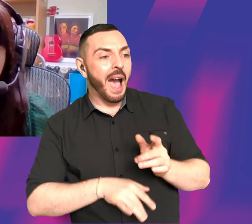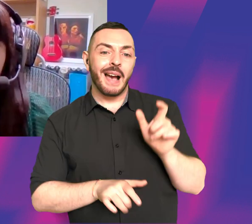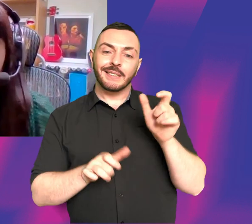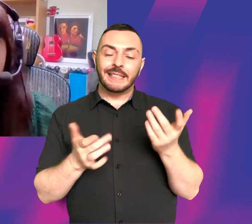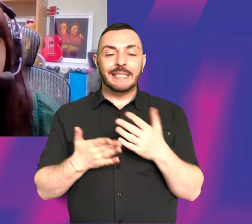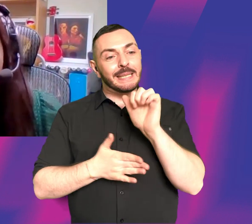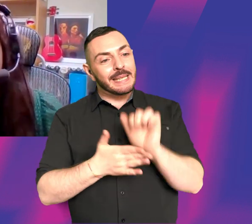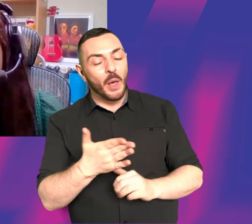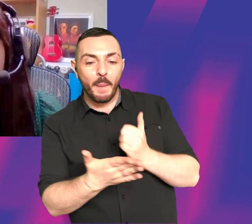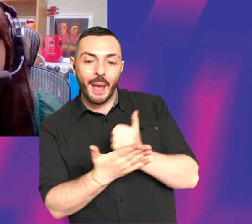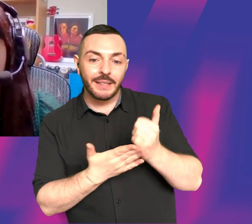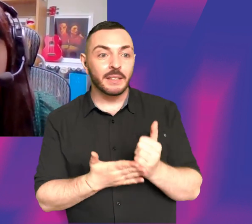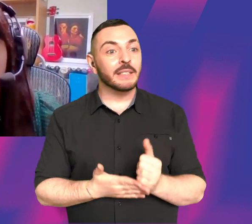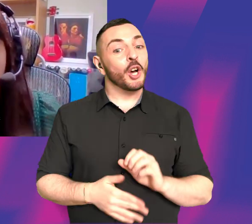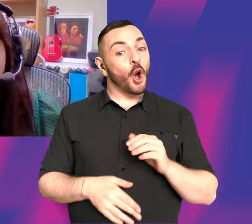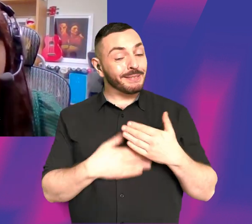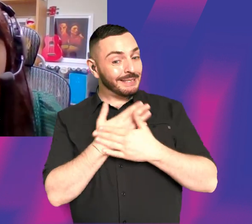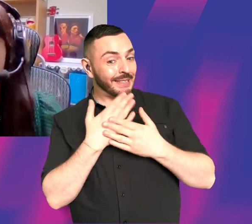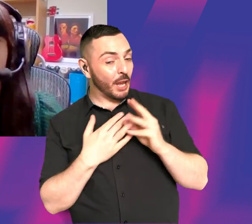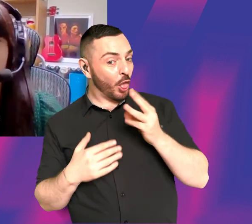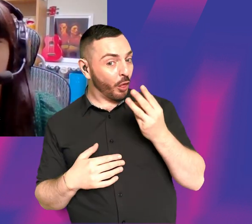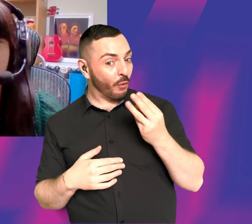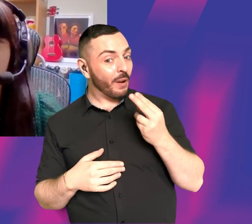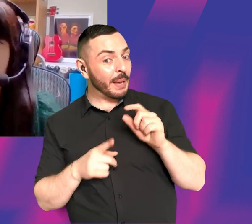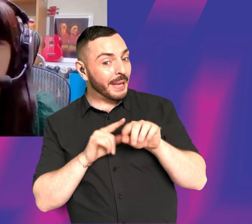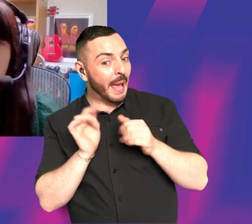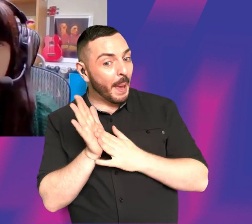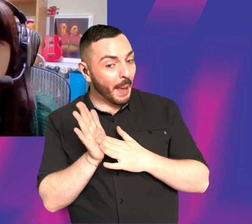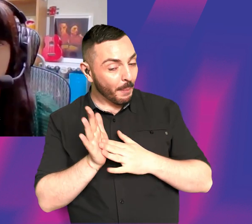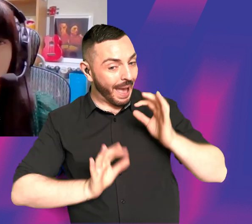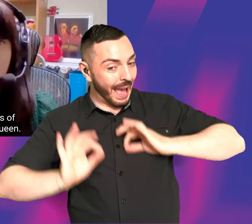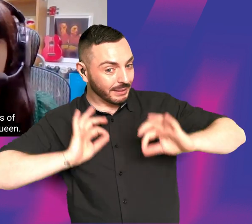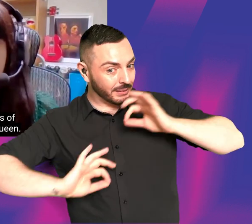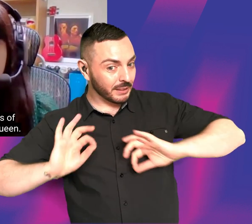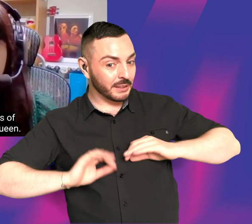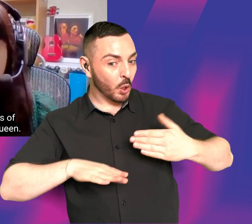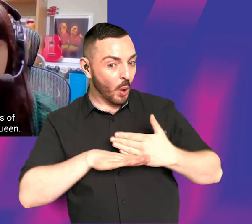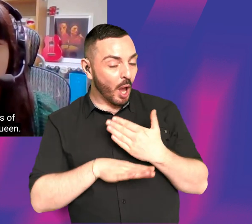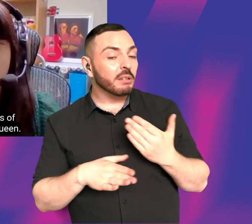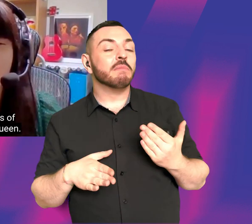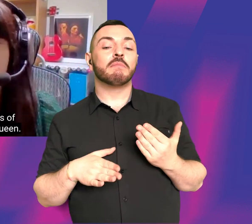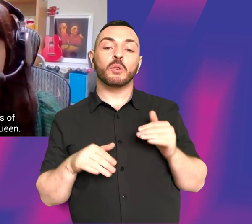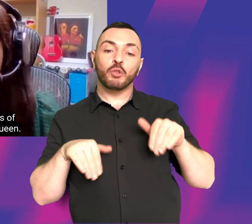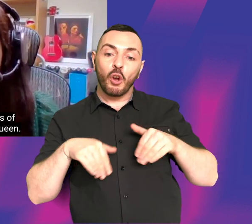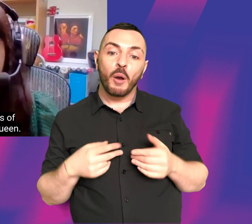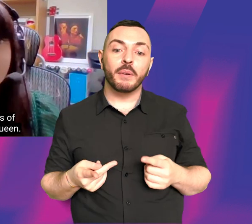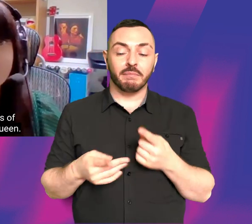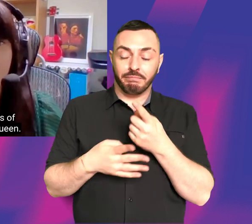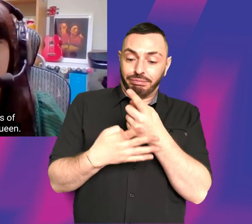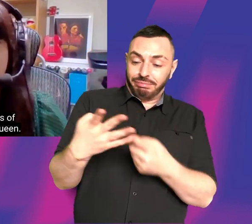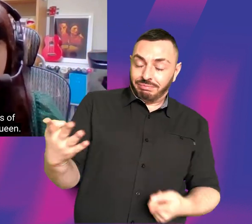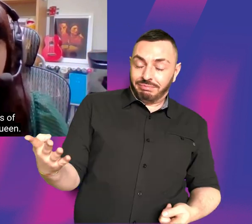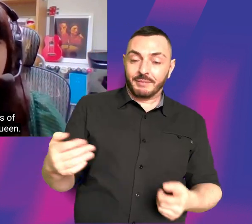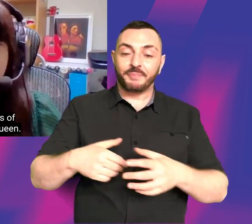South Bank. On Saturday at 3pm, we actually have a directing actors workshop with Judith Weston, whose students have included the likes of Ava DuVernay,